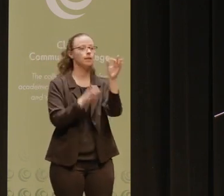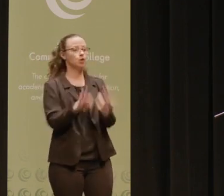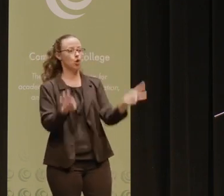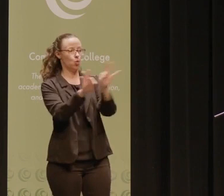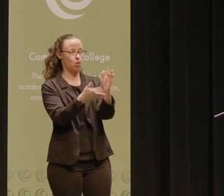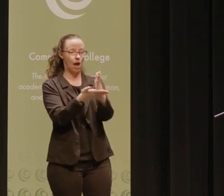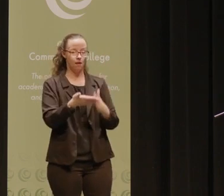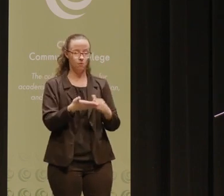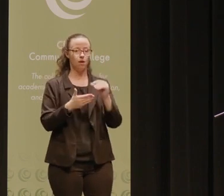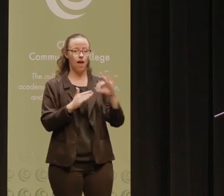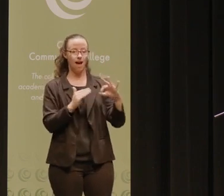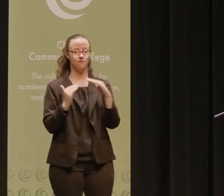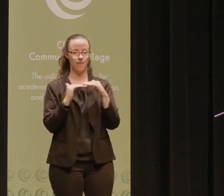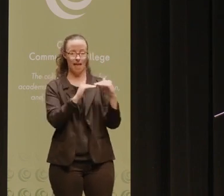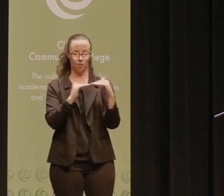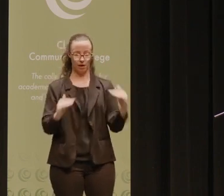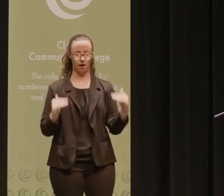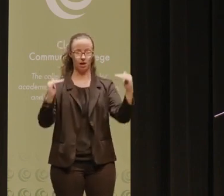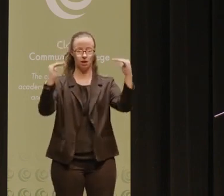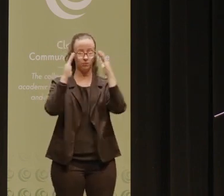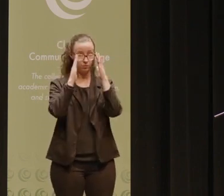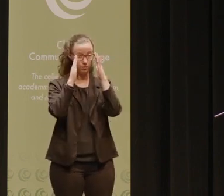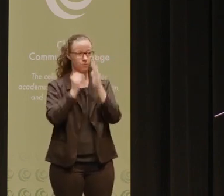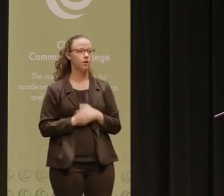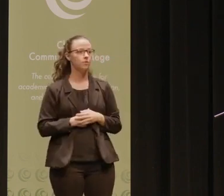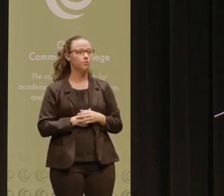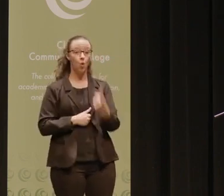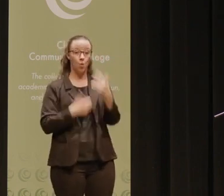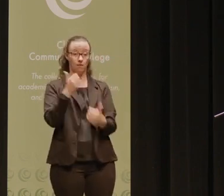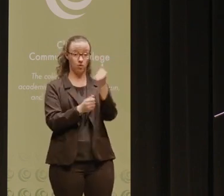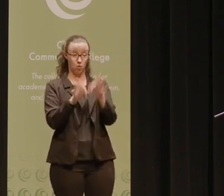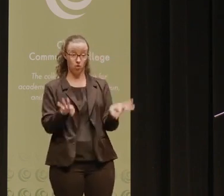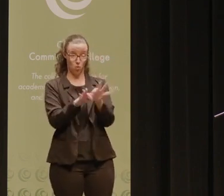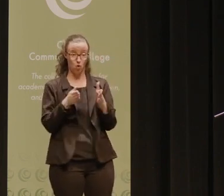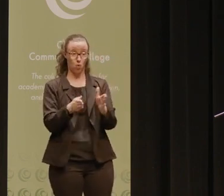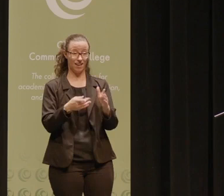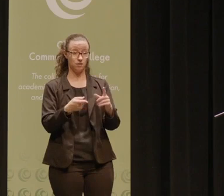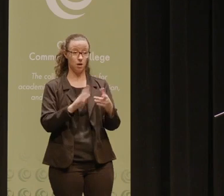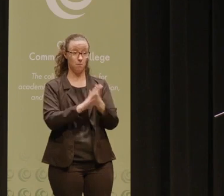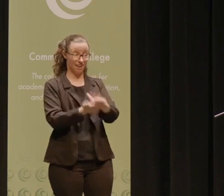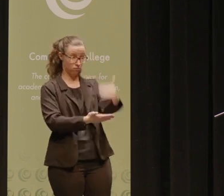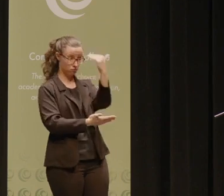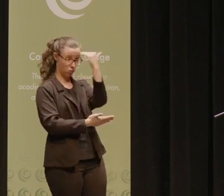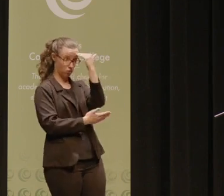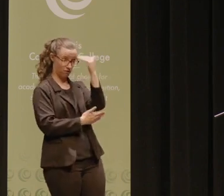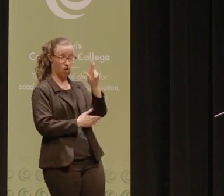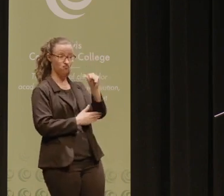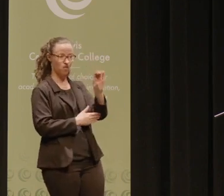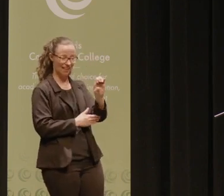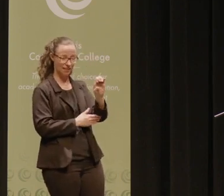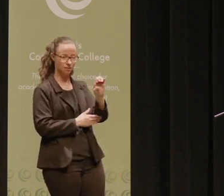core aspect of being equity-minded. And one of the most important ways we can be race conscious in our work with students